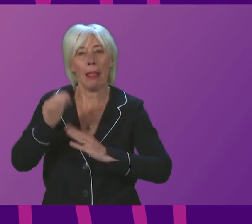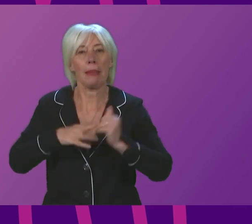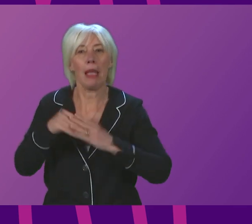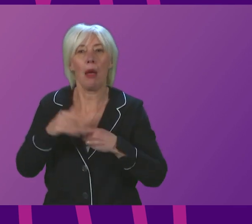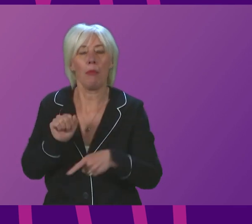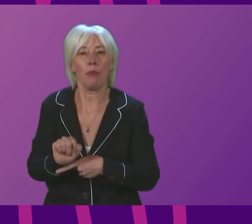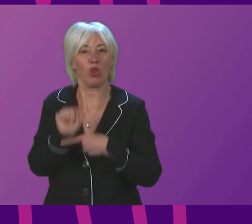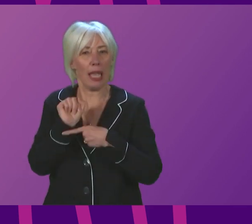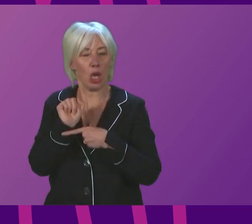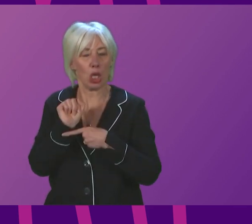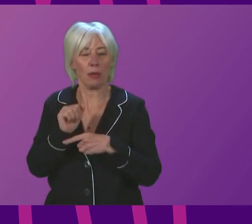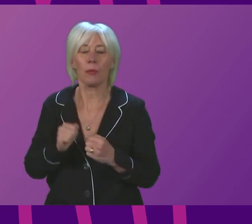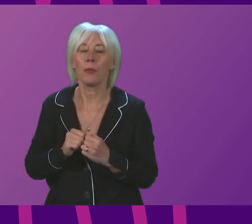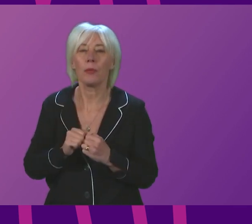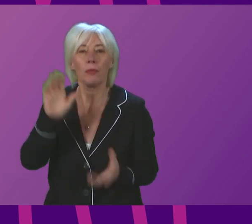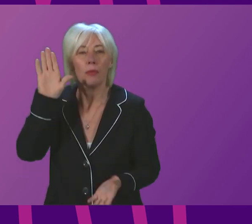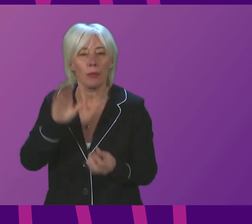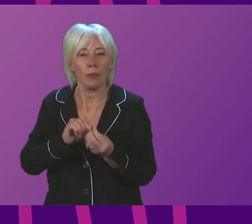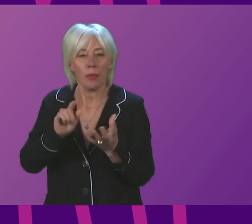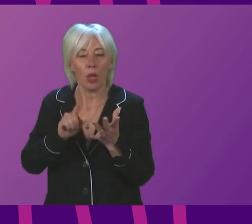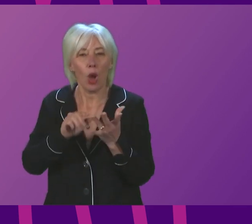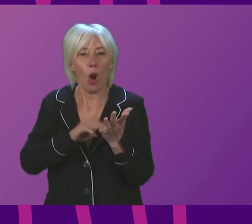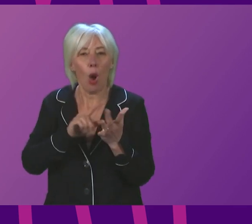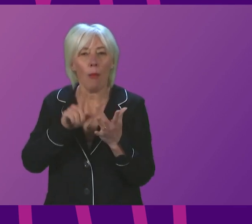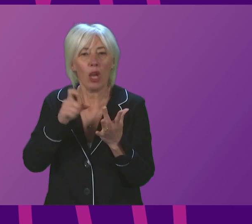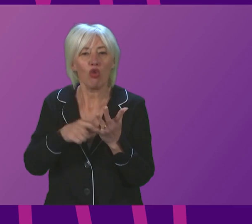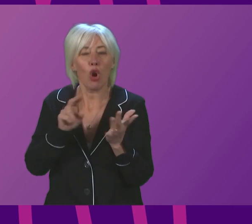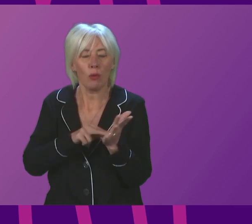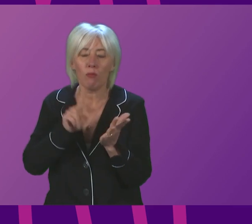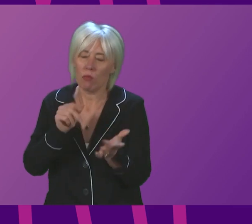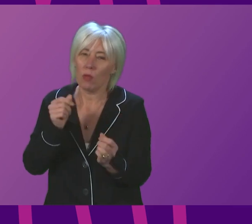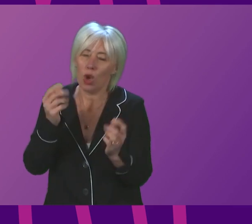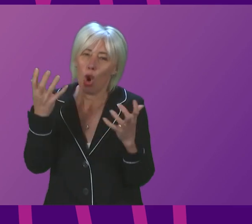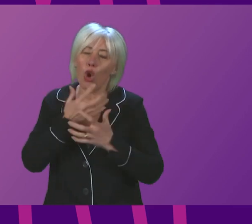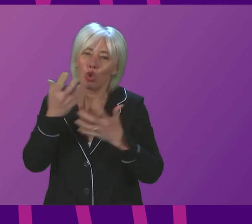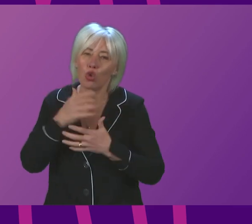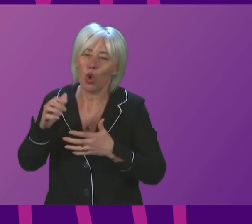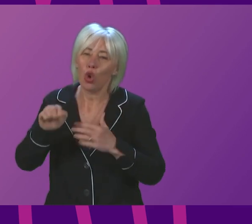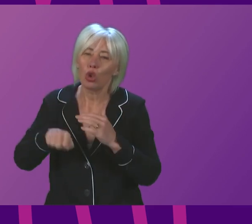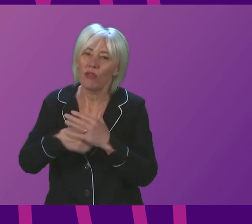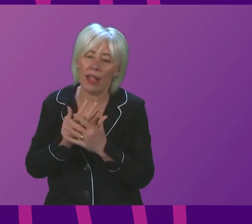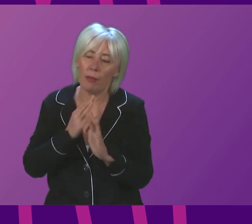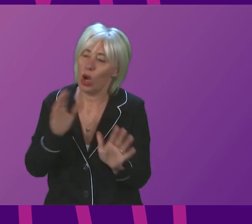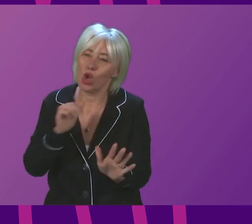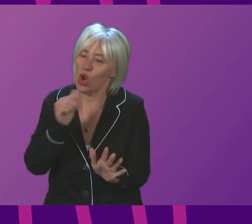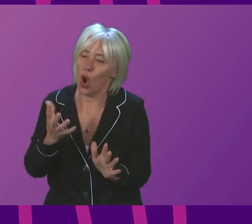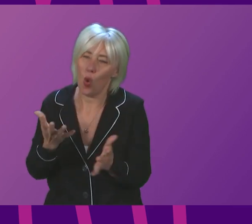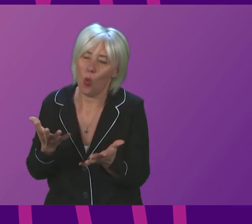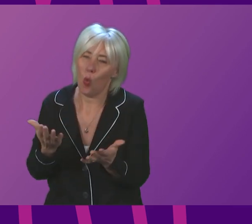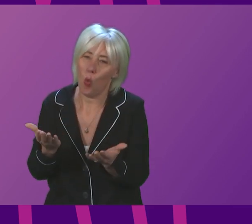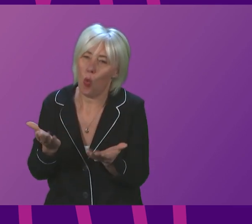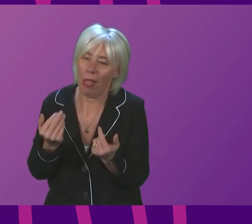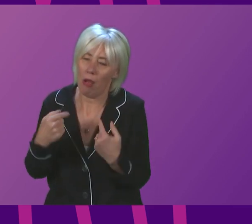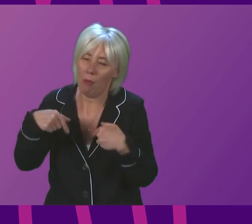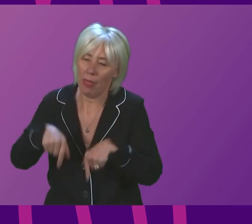To conclude, presenting officer, Omicron is a really concerning development and the most unwelcome of developments at this